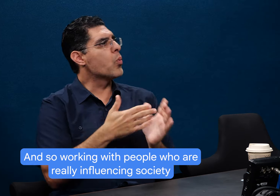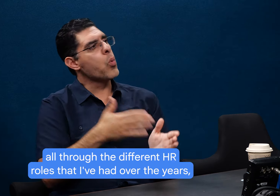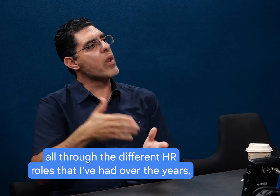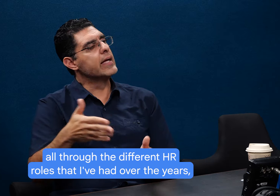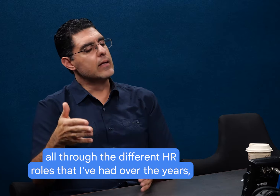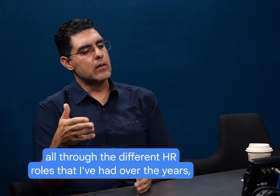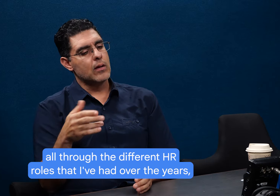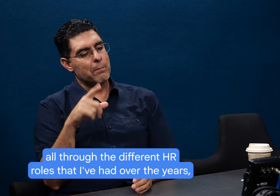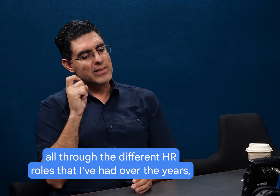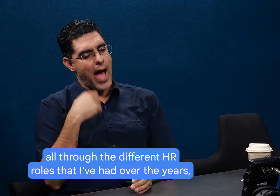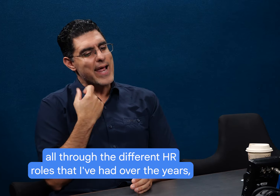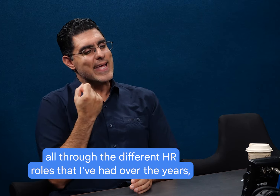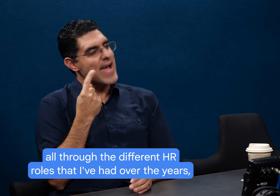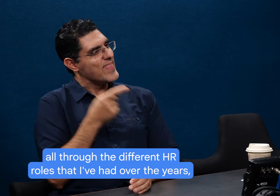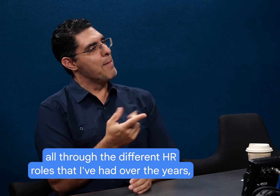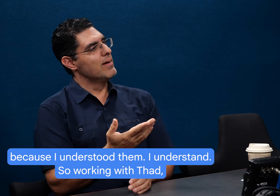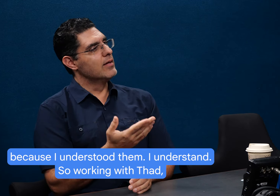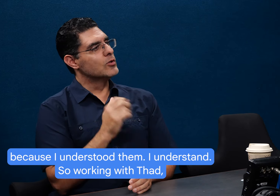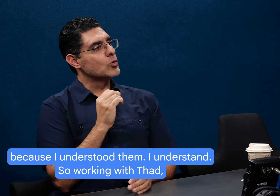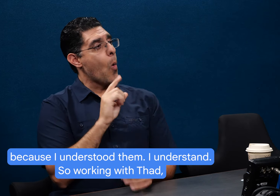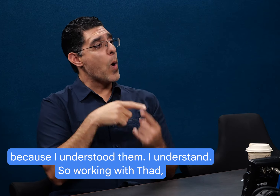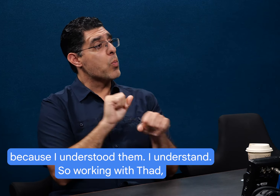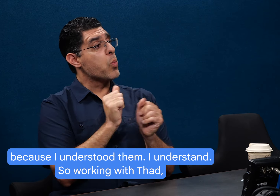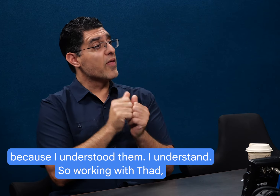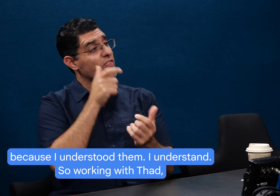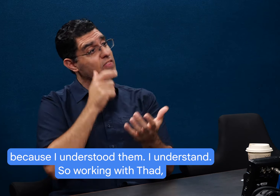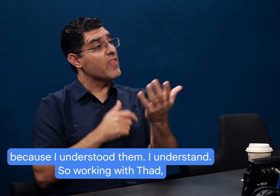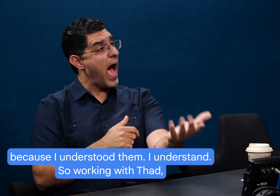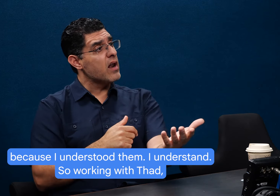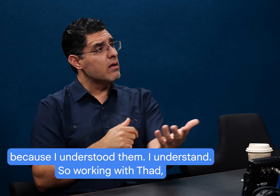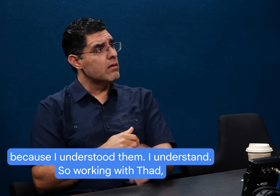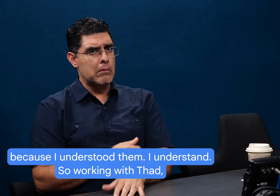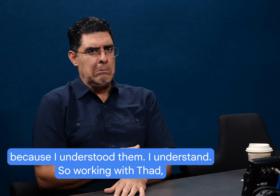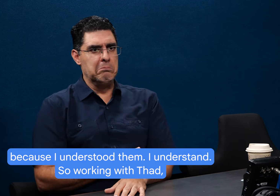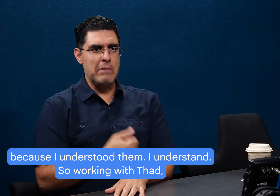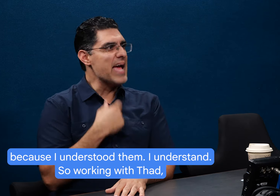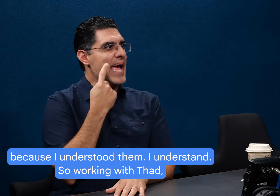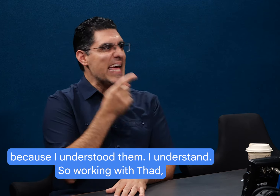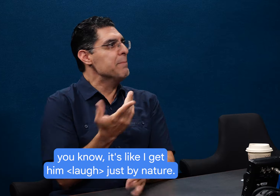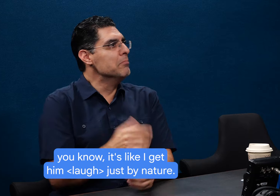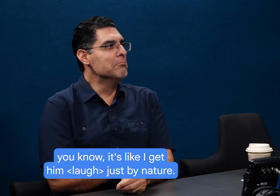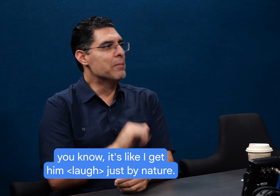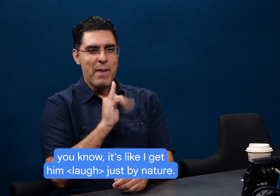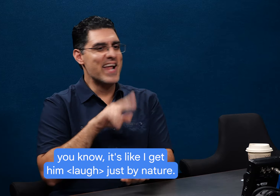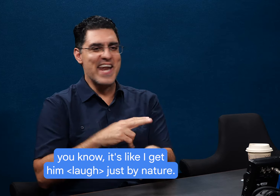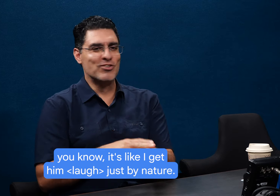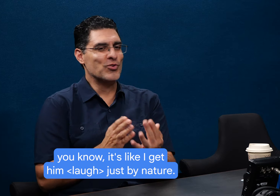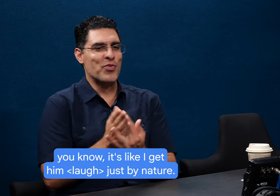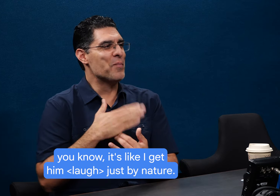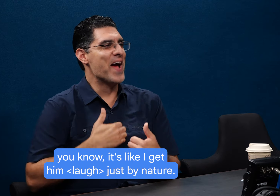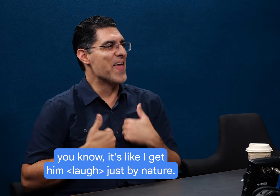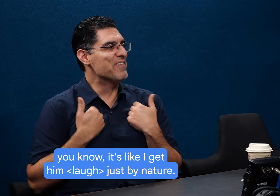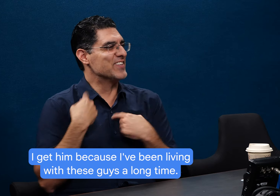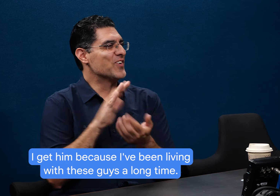all through the different HR roles that I've had over there because I understood them. I understand, you know, so working with that, you know, it's like I